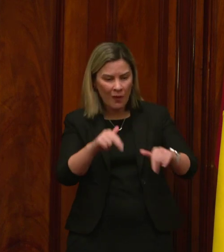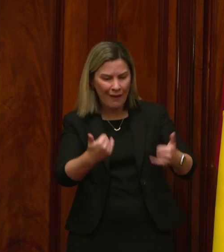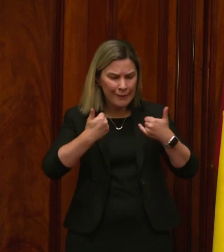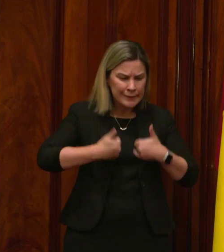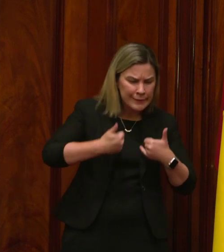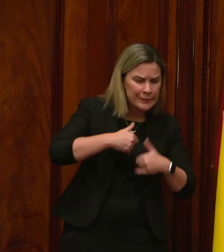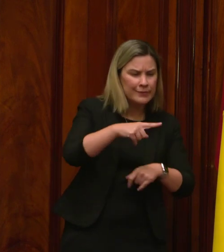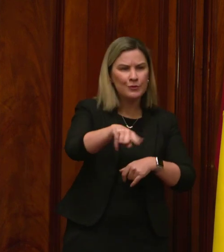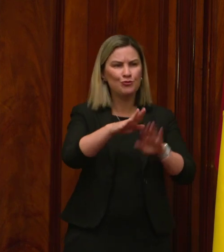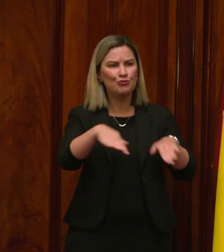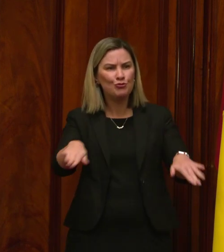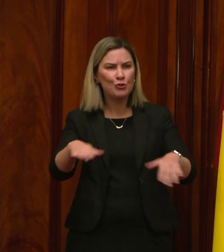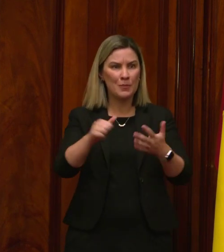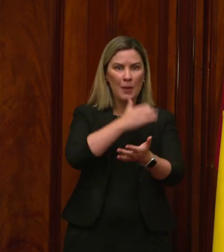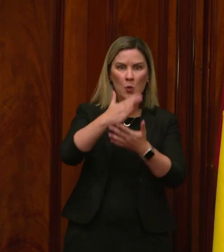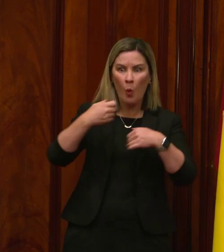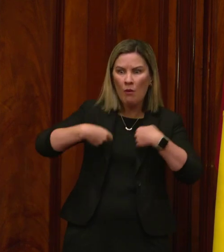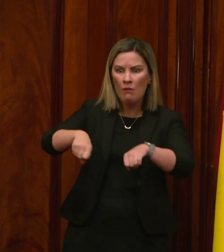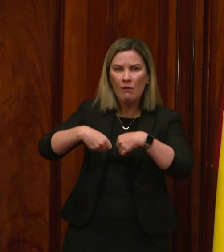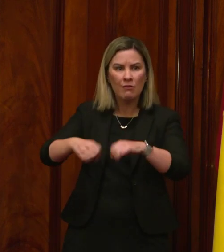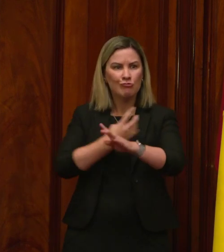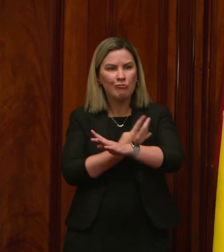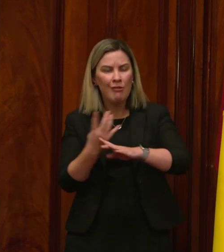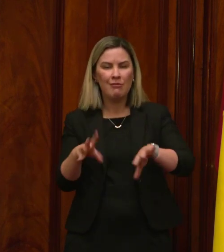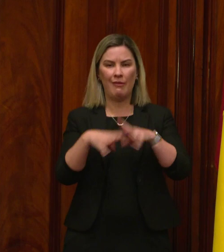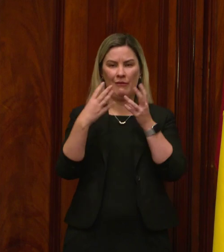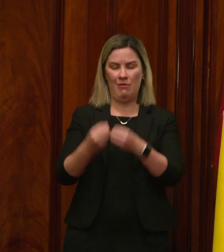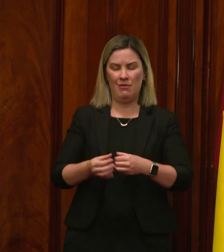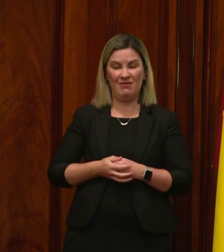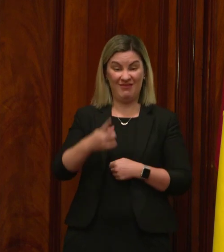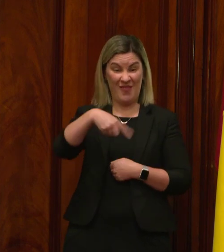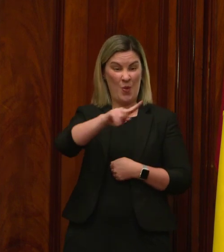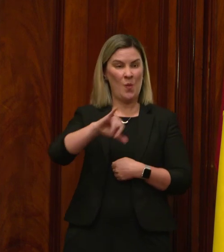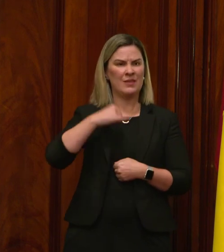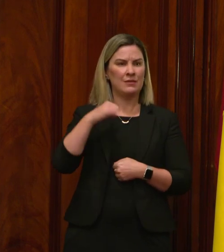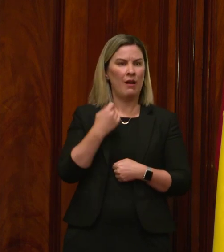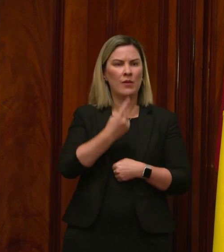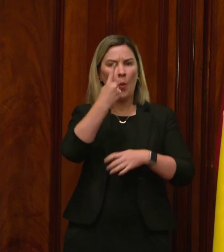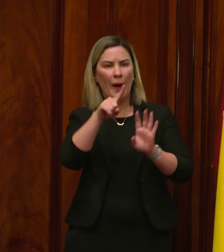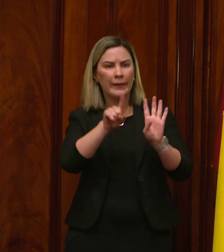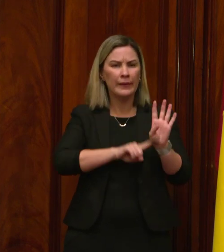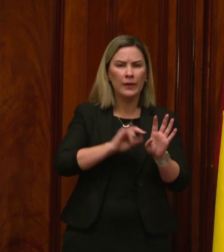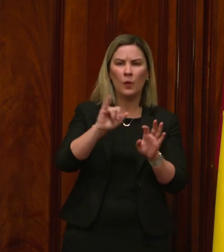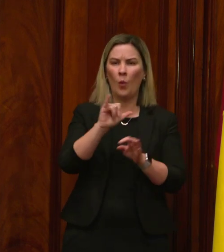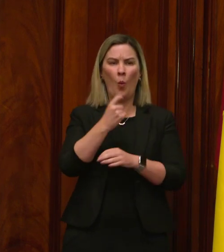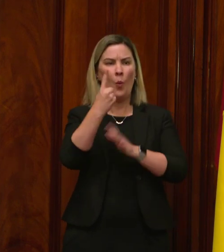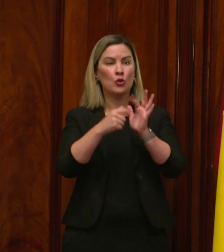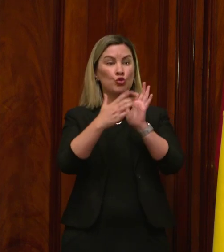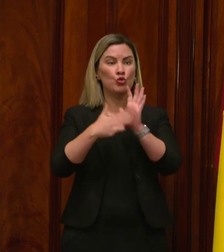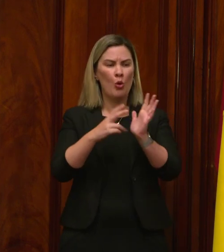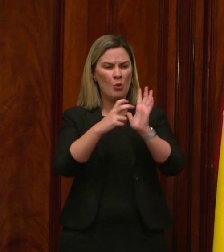ensuring the lawns are mown. For too long, these staff have been employed on year-to-year or even term-to-term contracts.